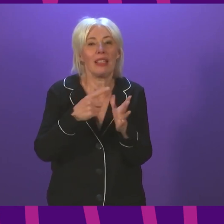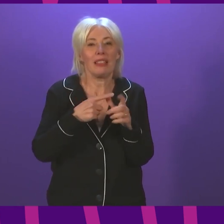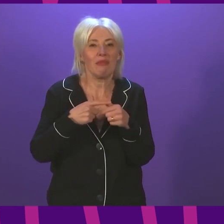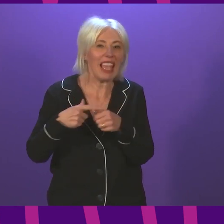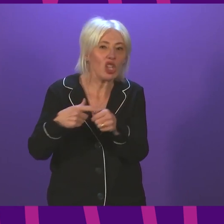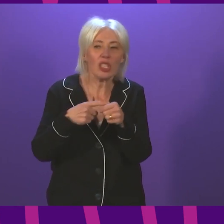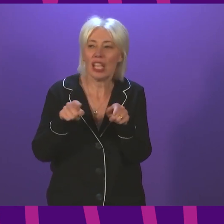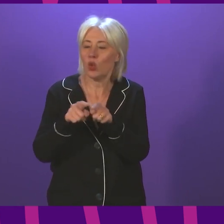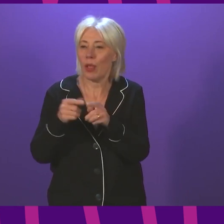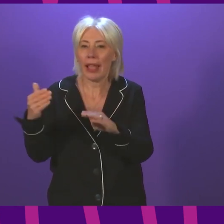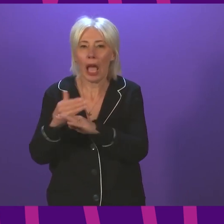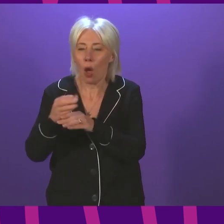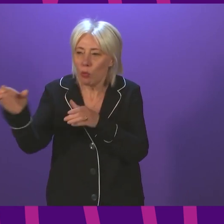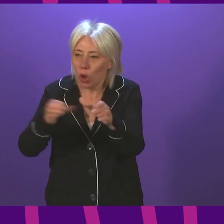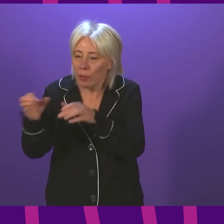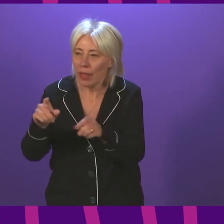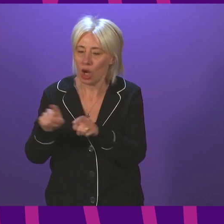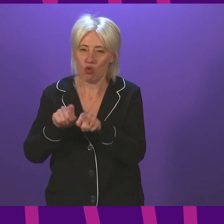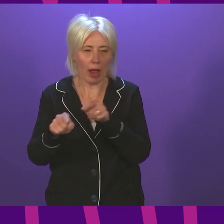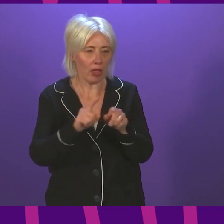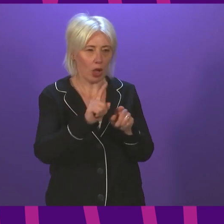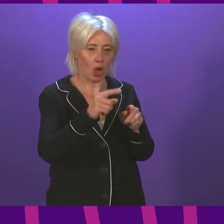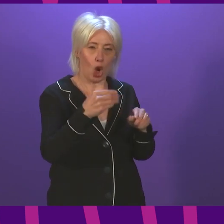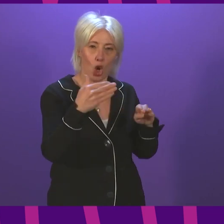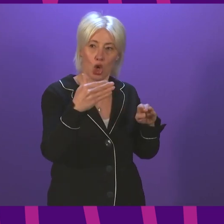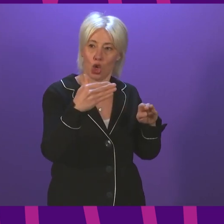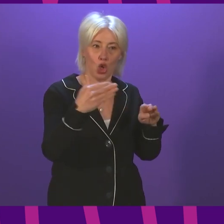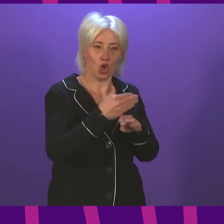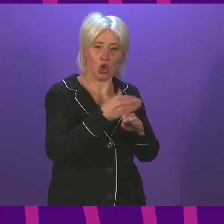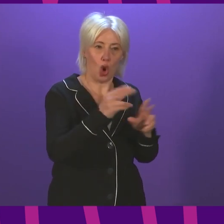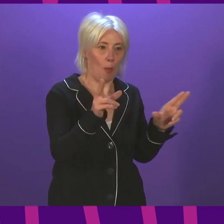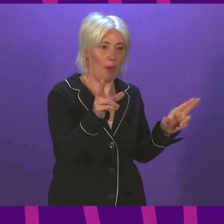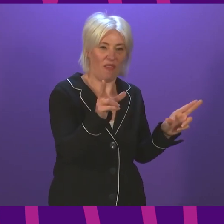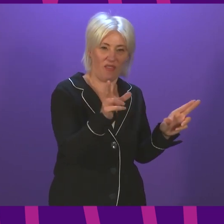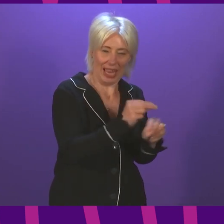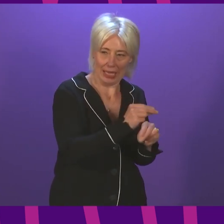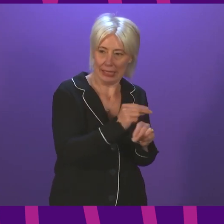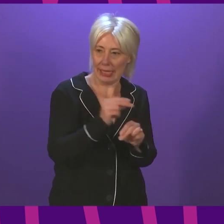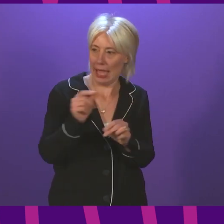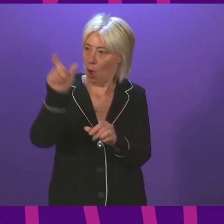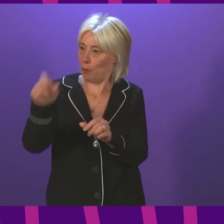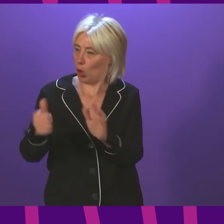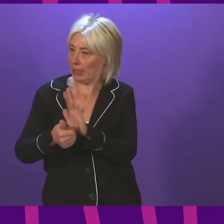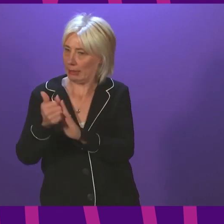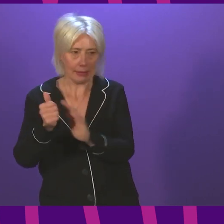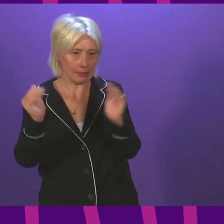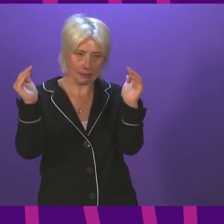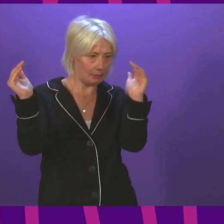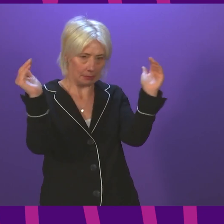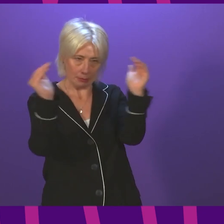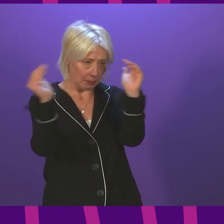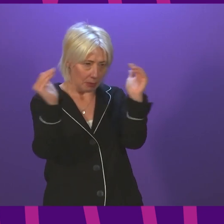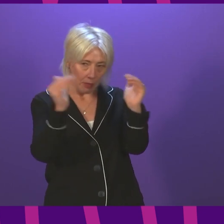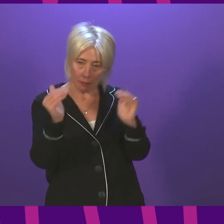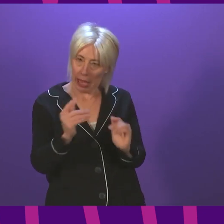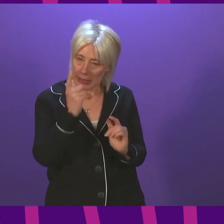around employability is trying to match available skills with the job vacancies that are there. But we're going into a very uncertain